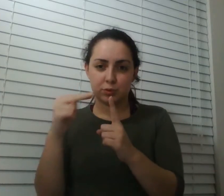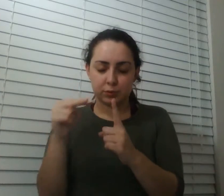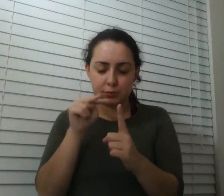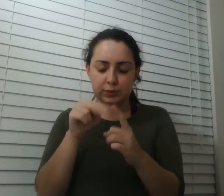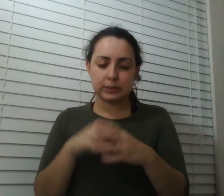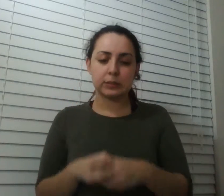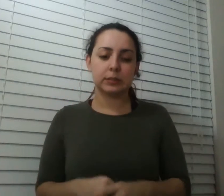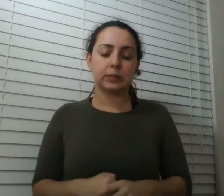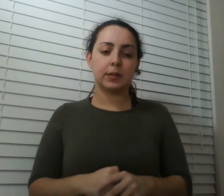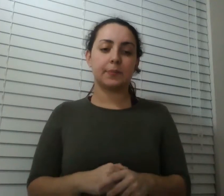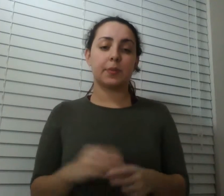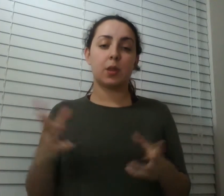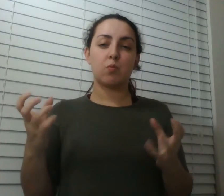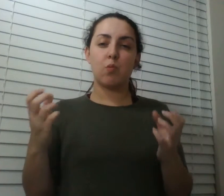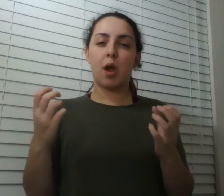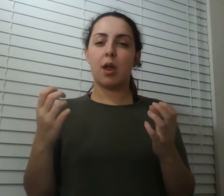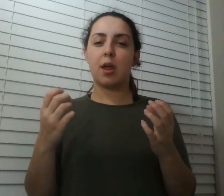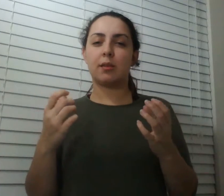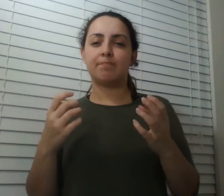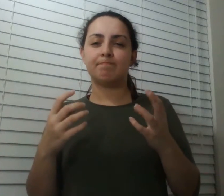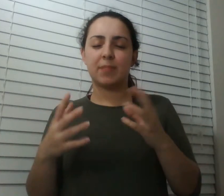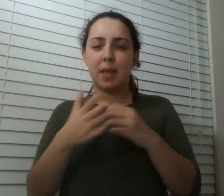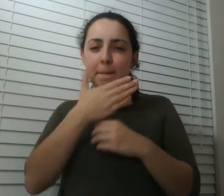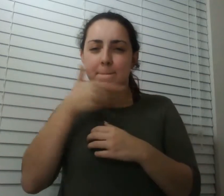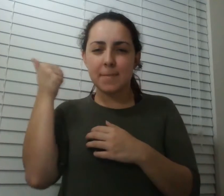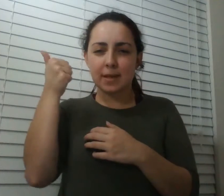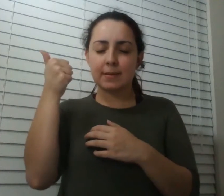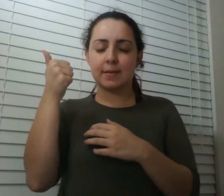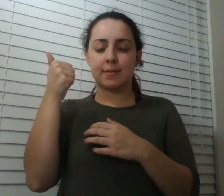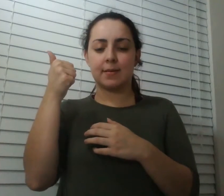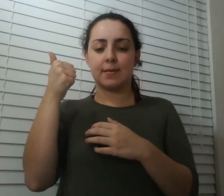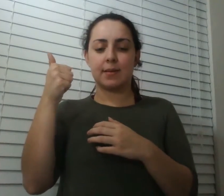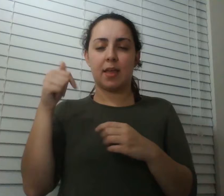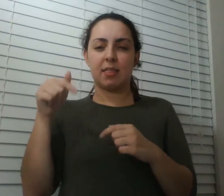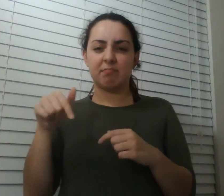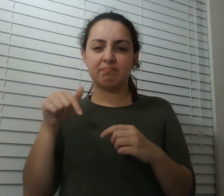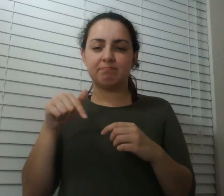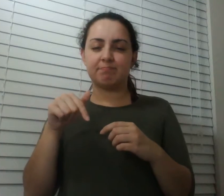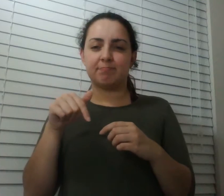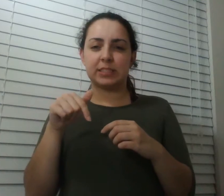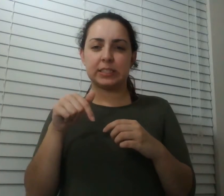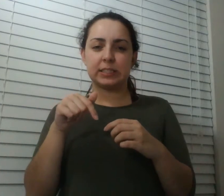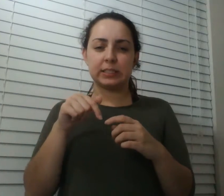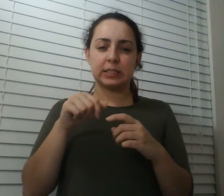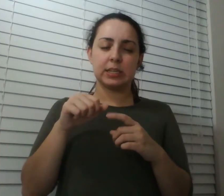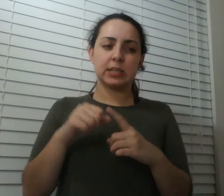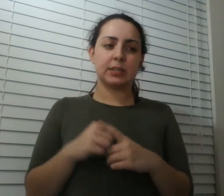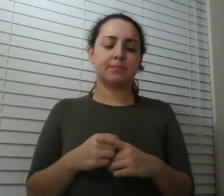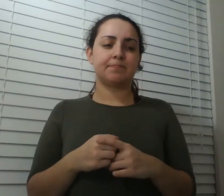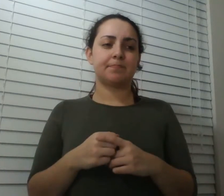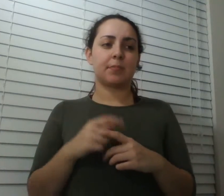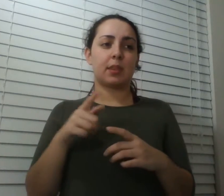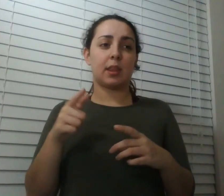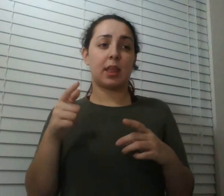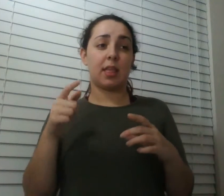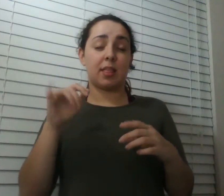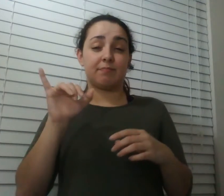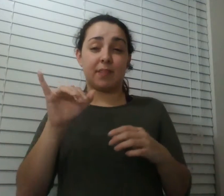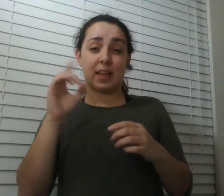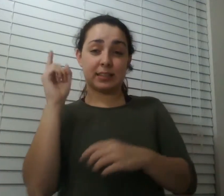this as he set up his own lab you know i had a stake in earning his respect and so that day as he's watching the